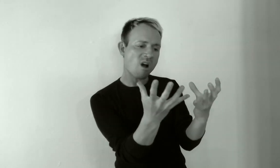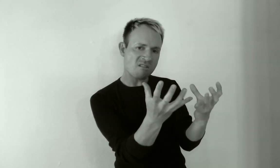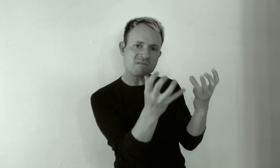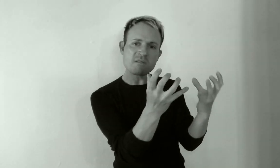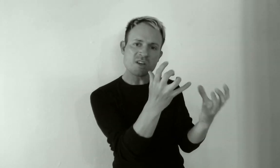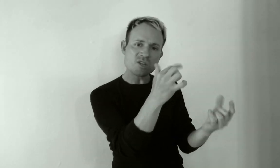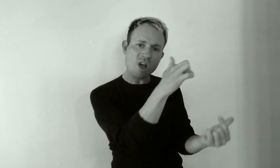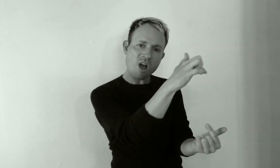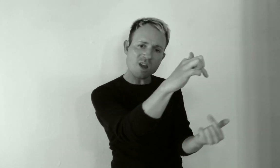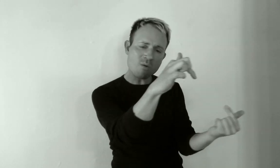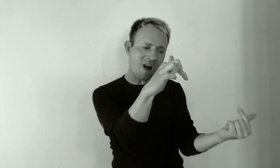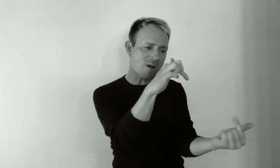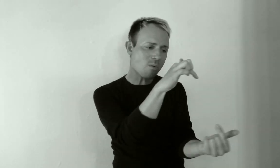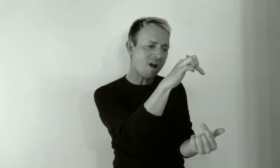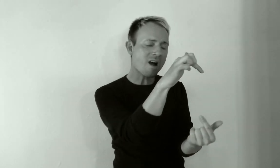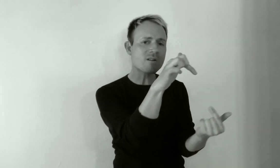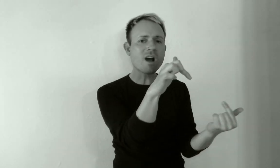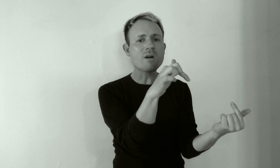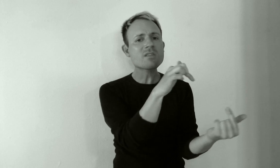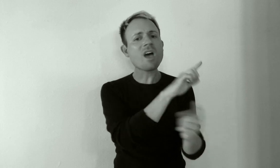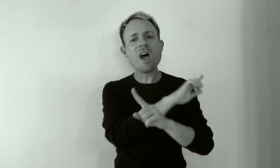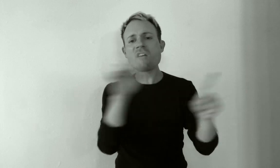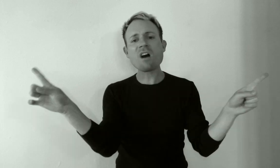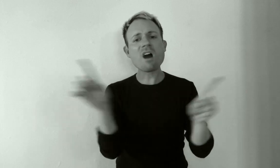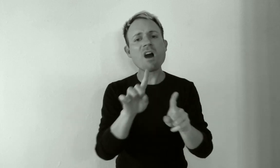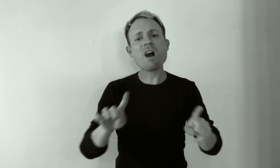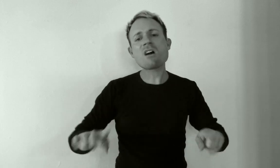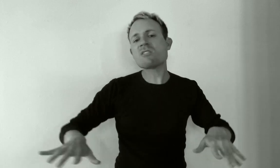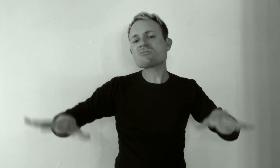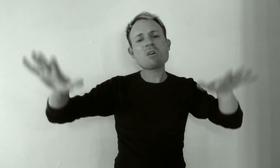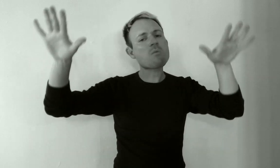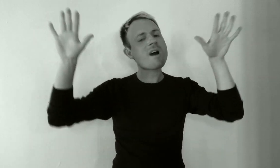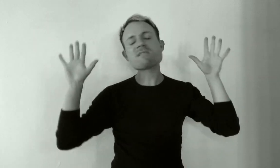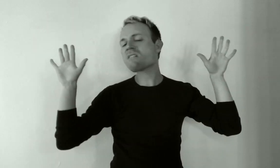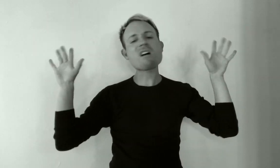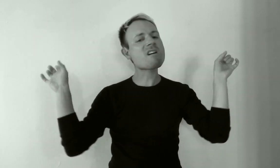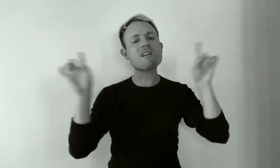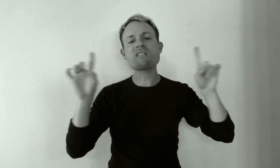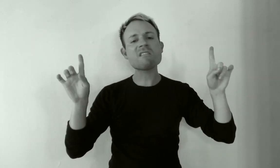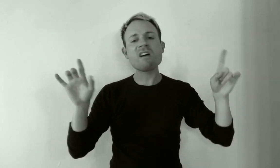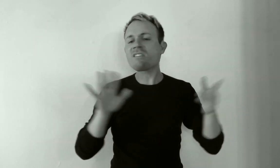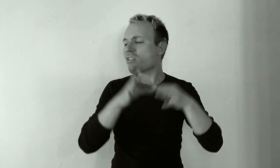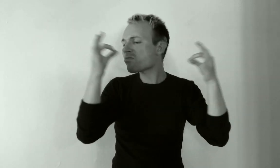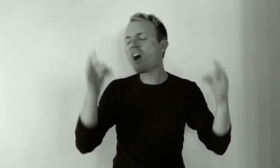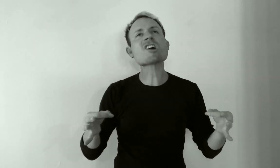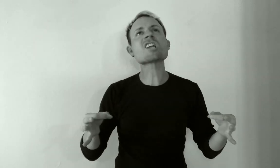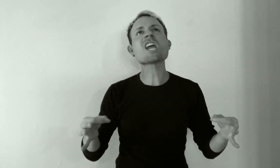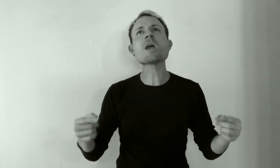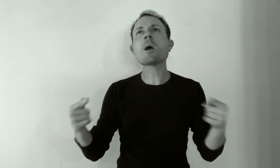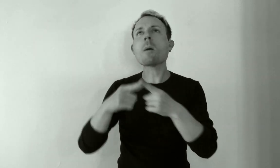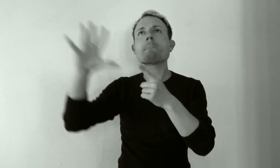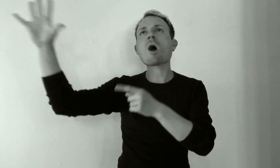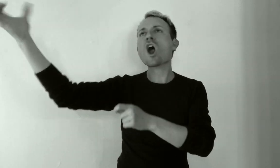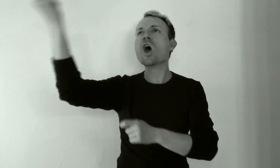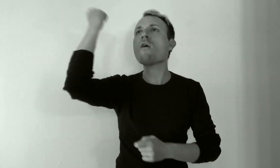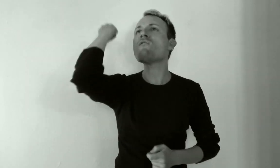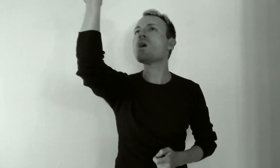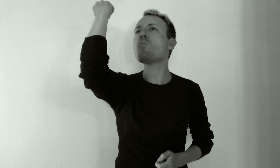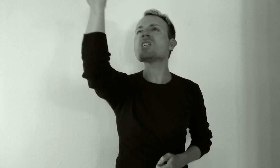keeps turning I'll never surrender I'll There's nothing but a victory